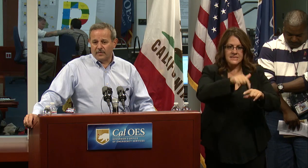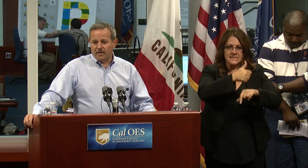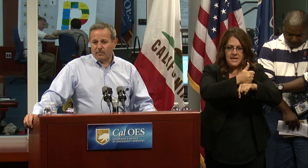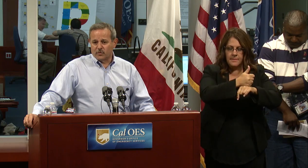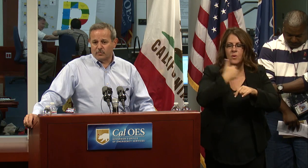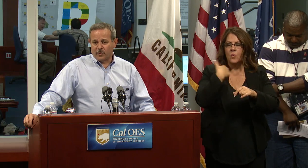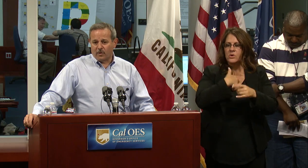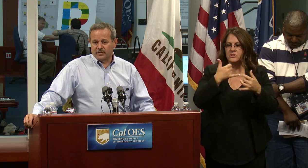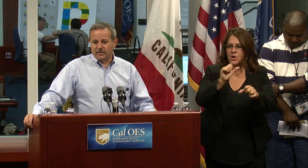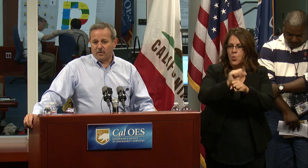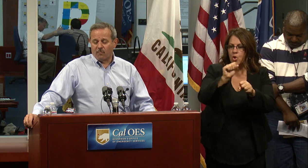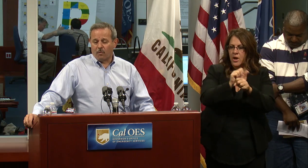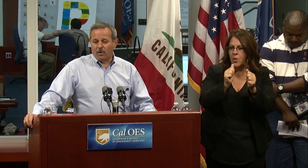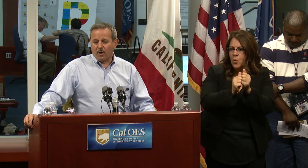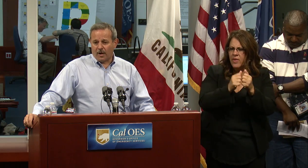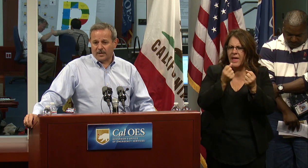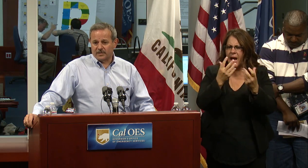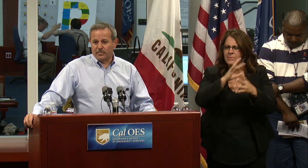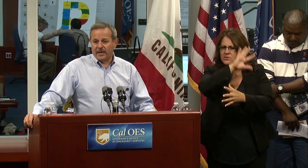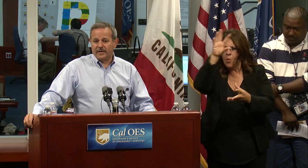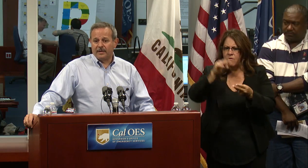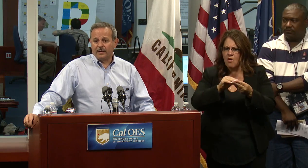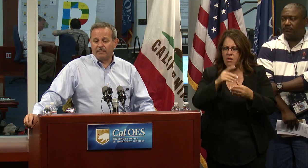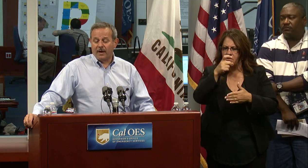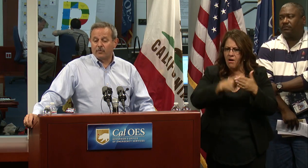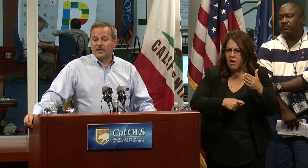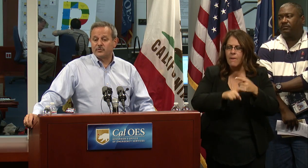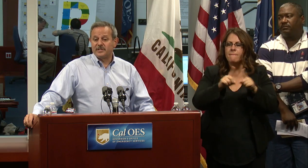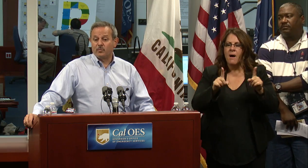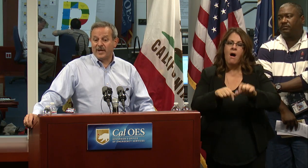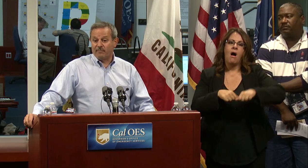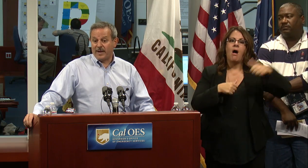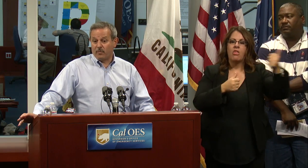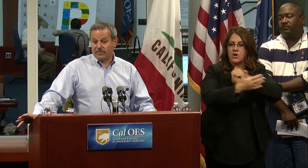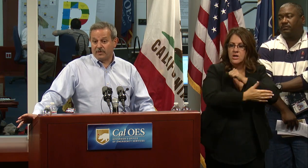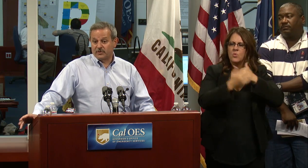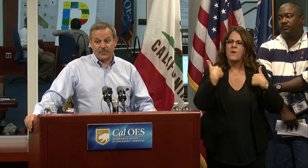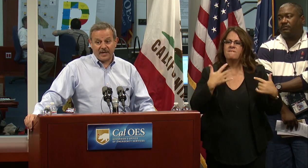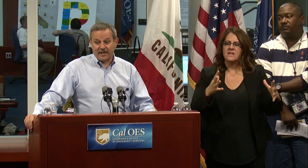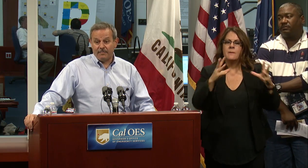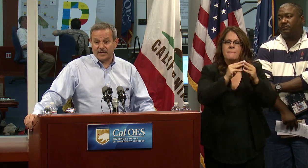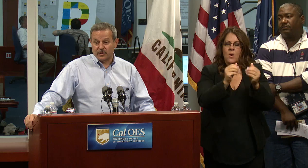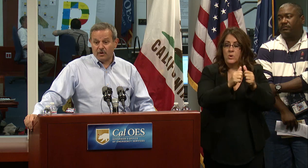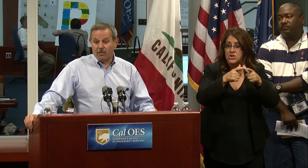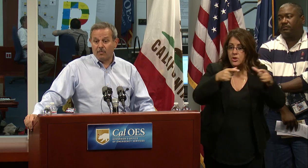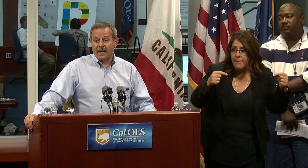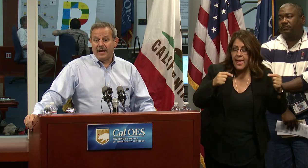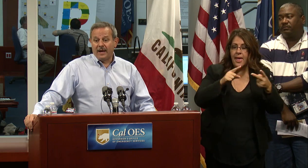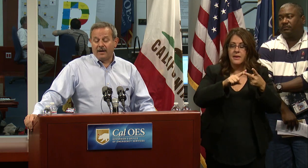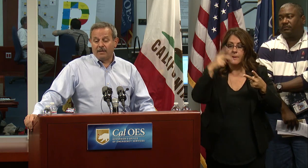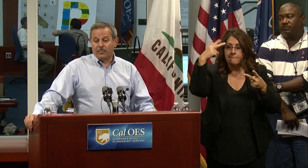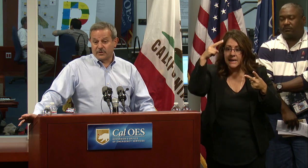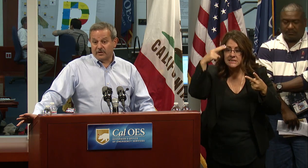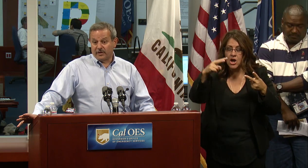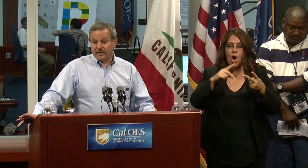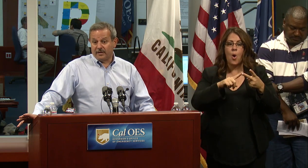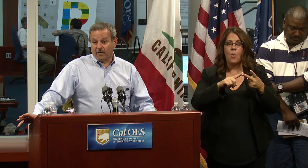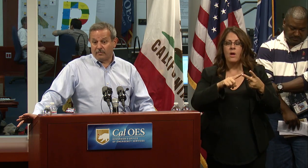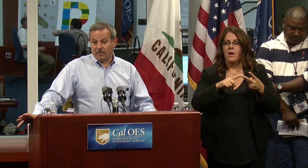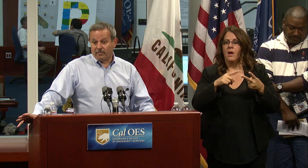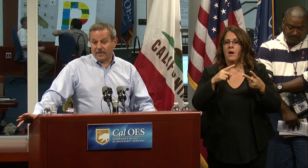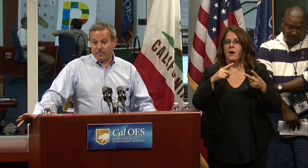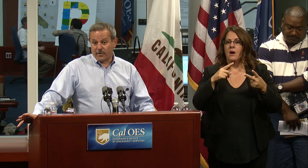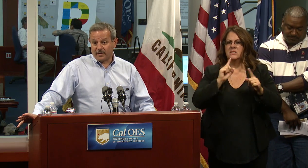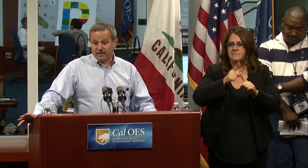still working on the numbers with regards to the overall cost. But other countries we have met with, Japan and Mexico, particularly